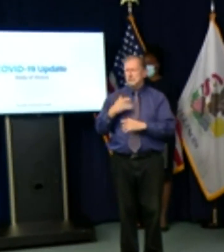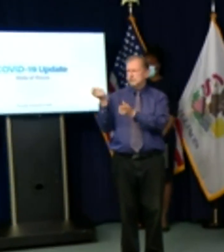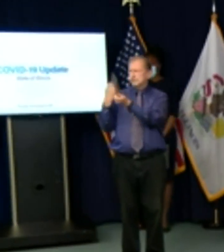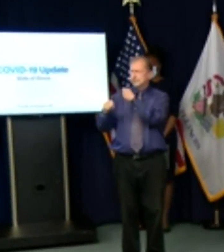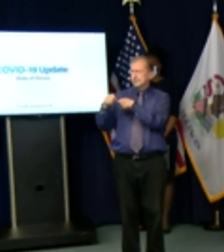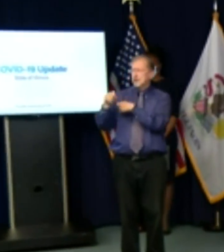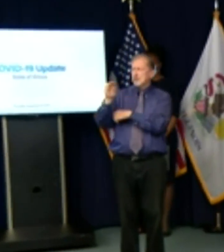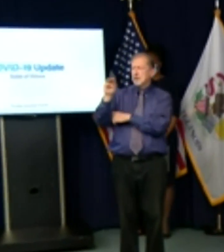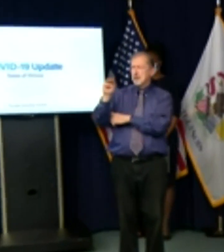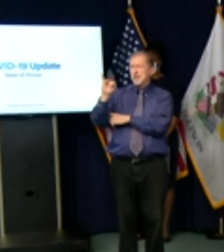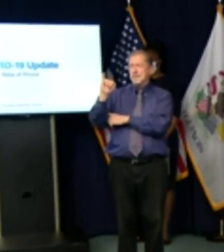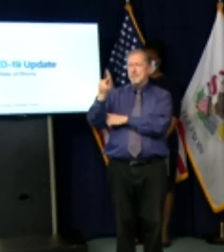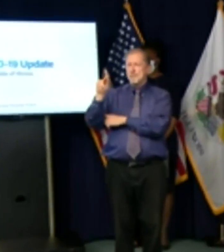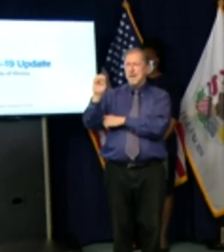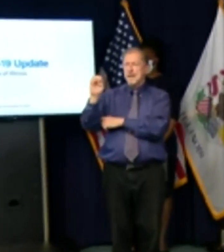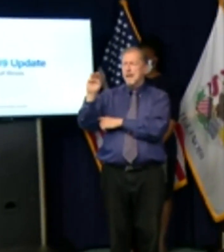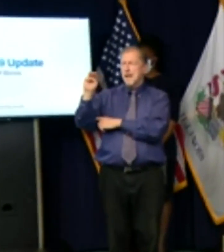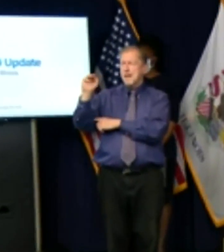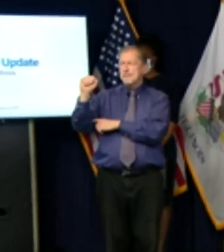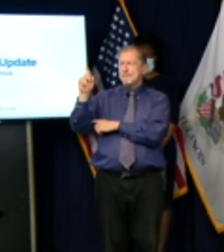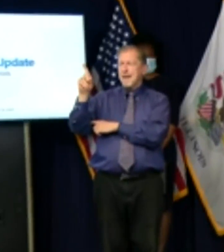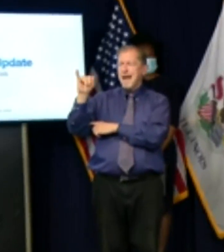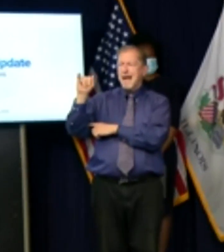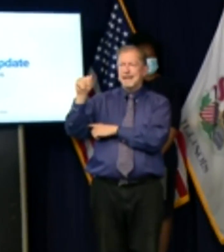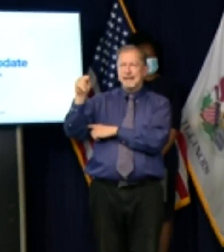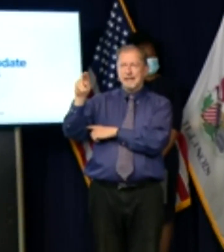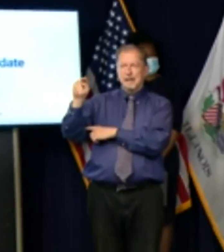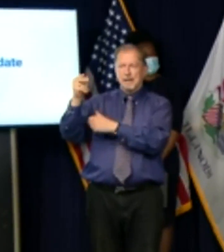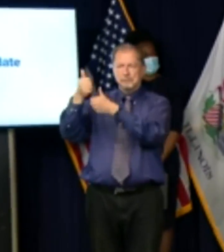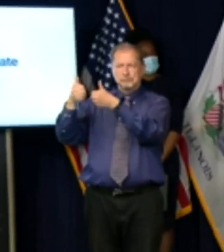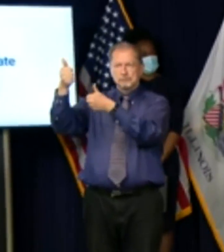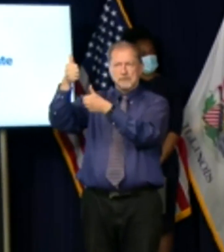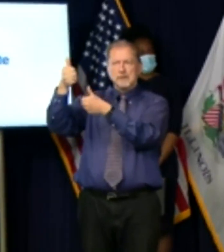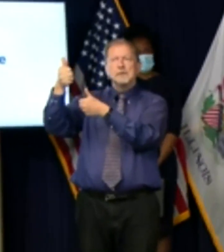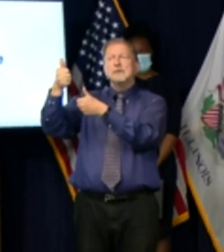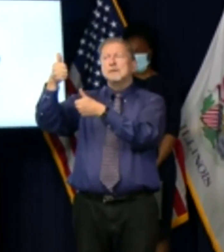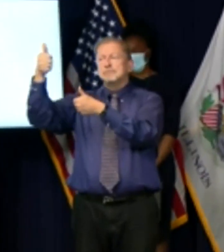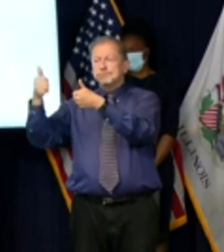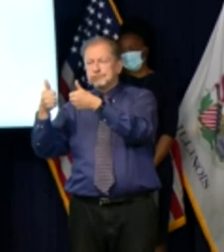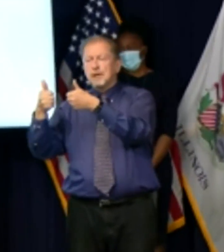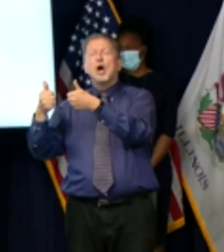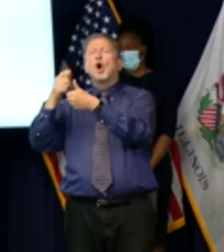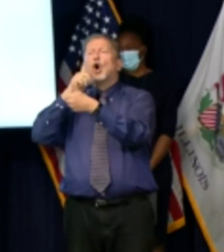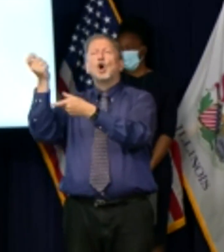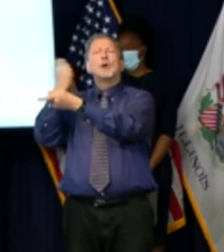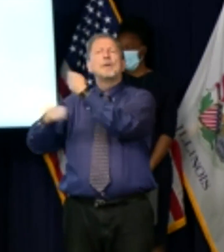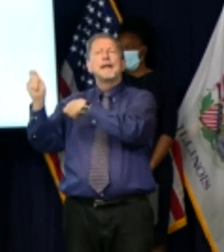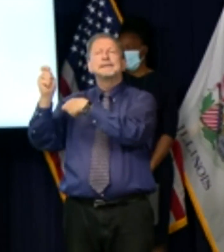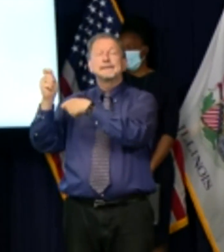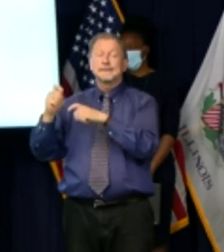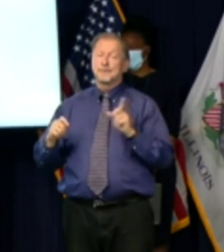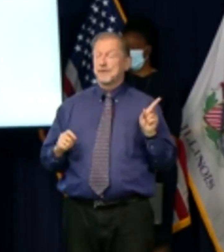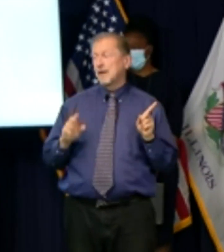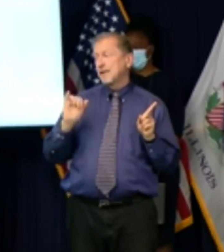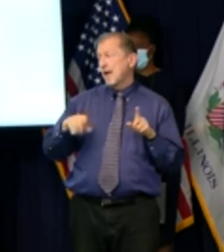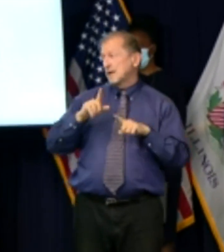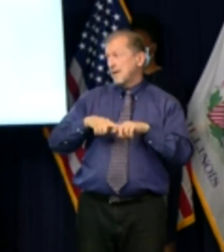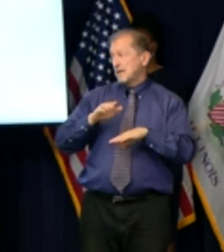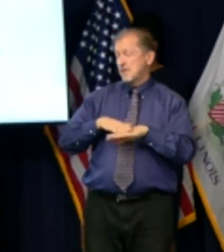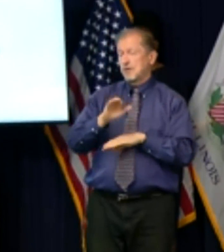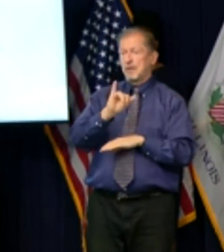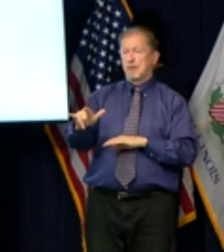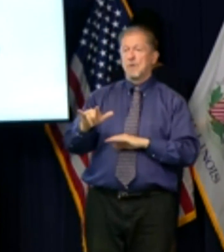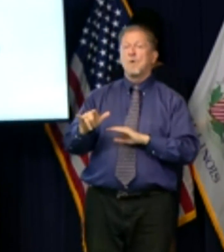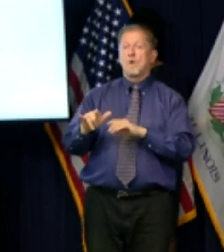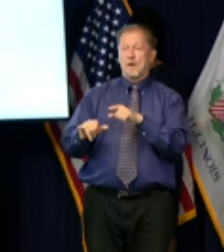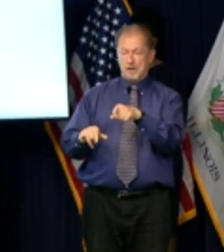speaker madigan in january well that's certainly a decision that will be made by the legislators themselves the house members um uh